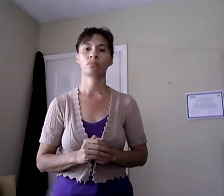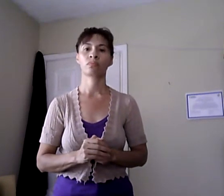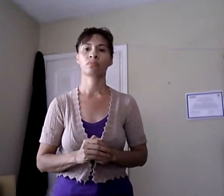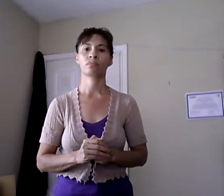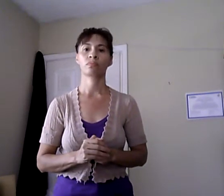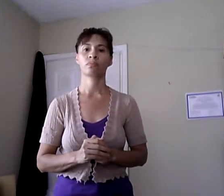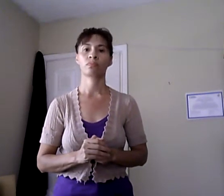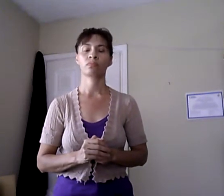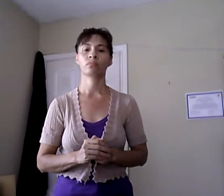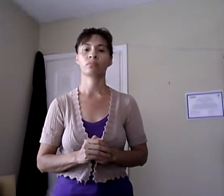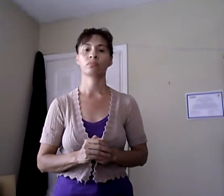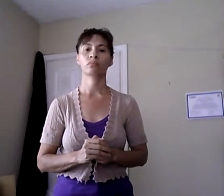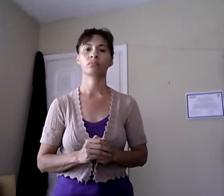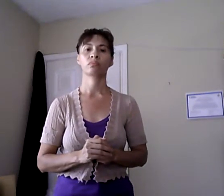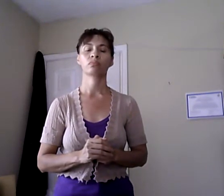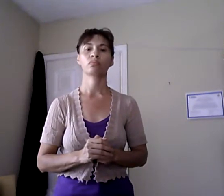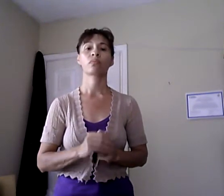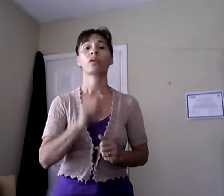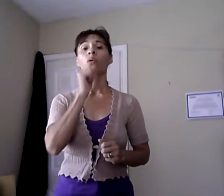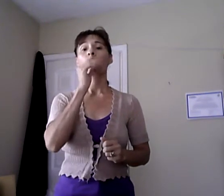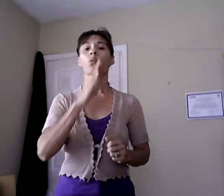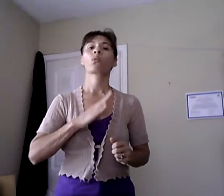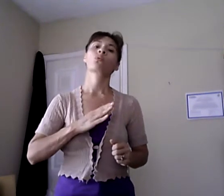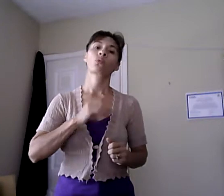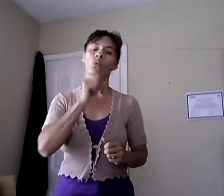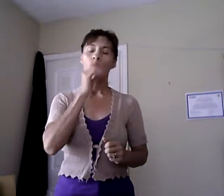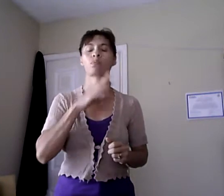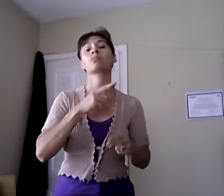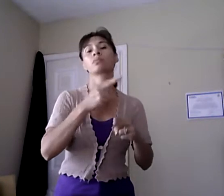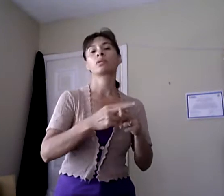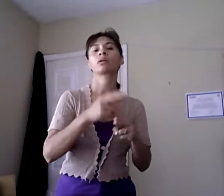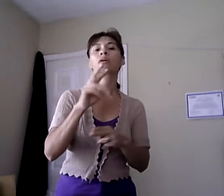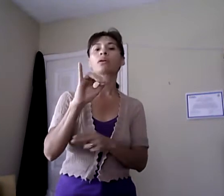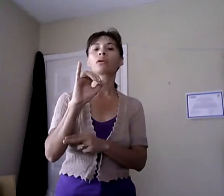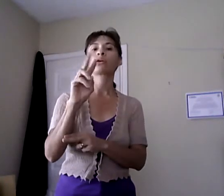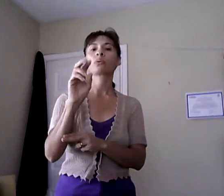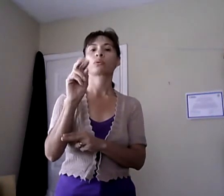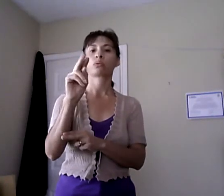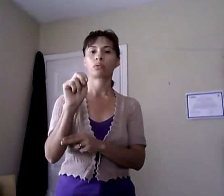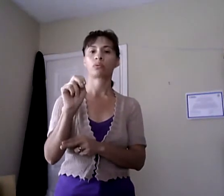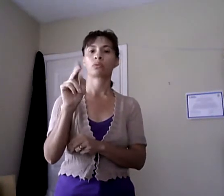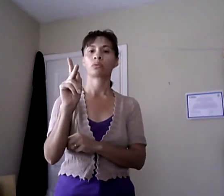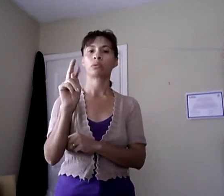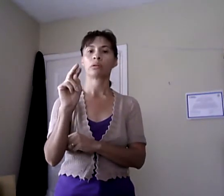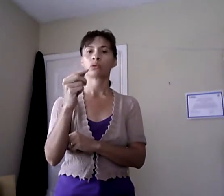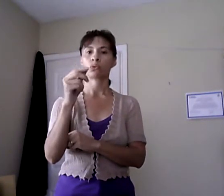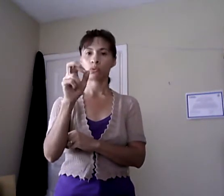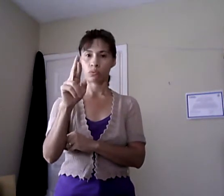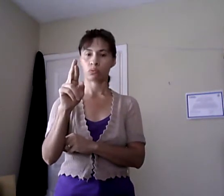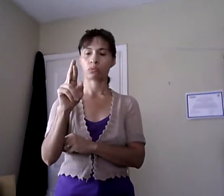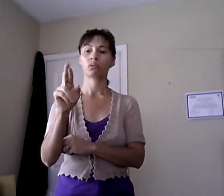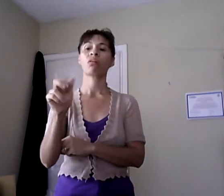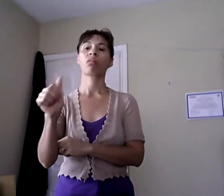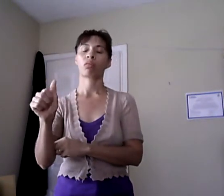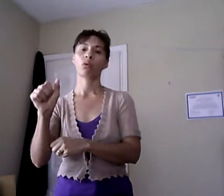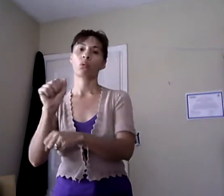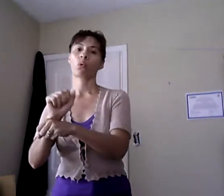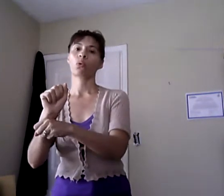...rights advocate Yvonne Bukert of the Nevada Disability Advocacy and Law Center told the